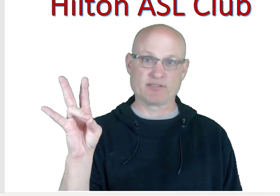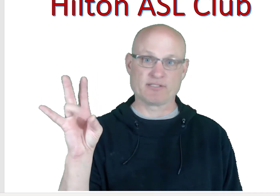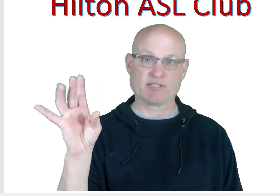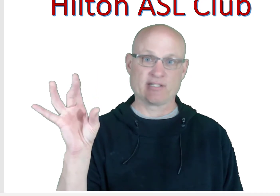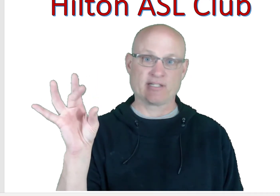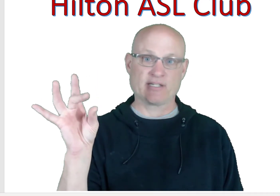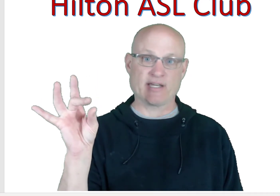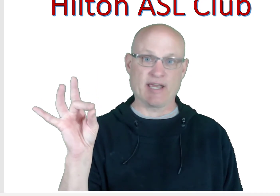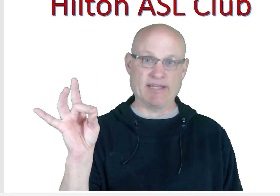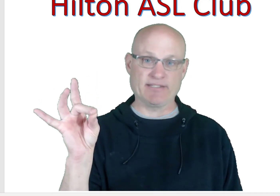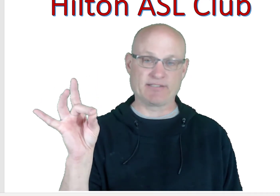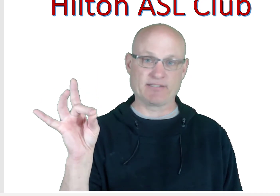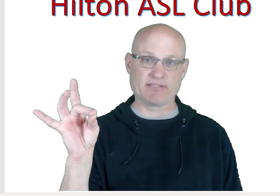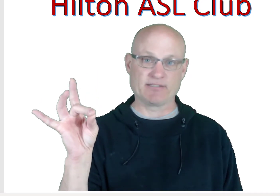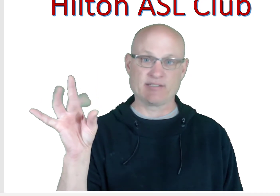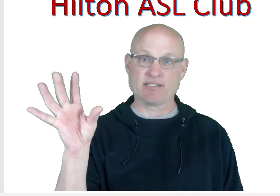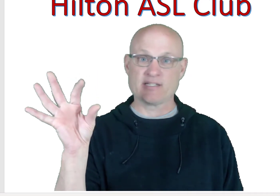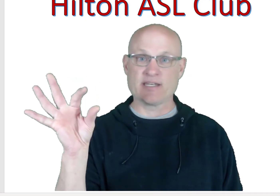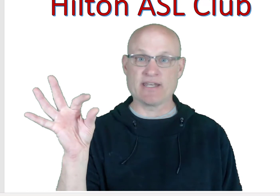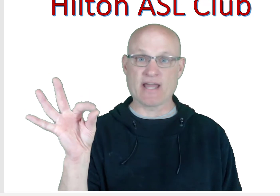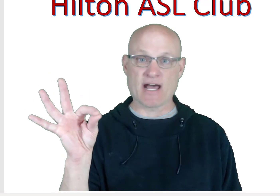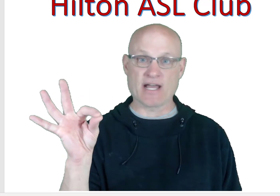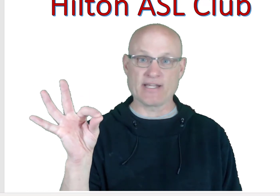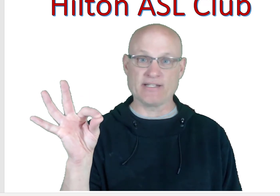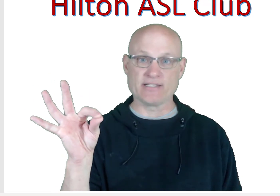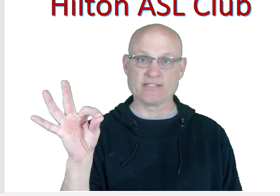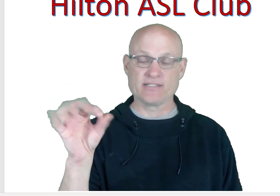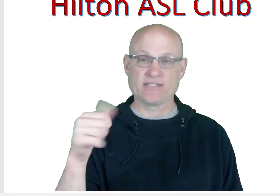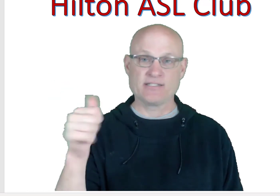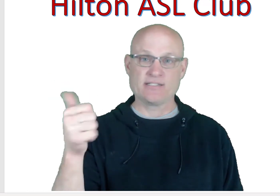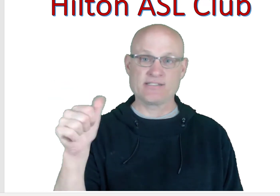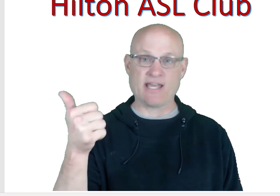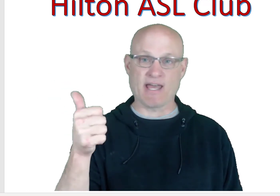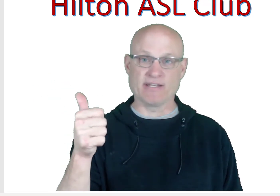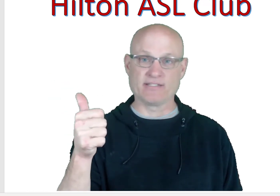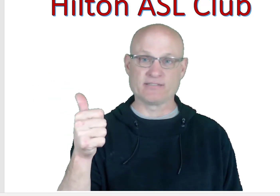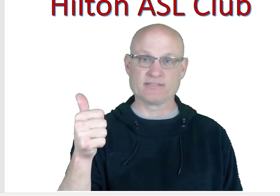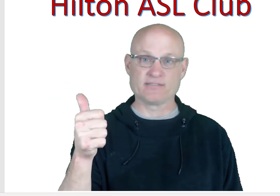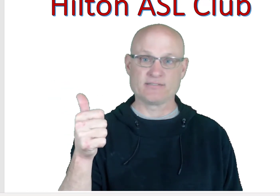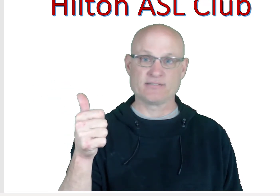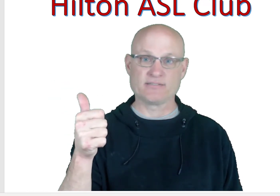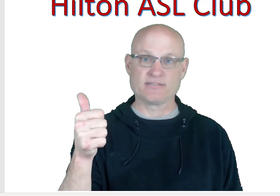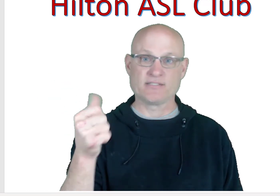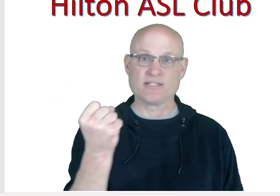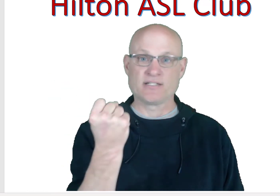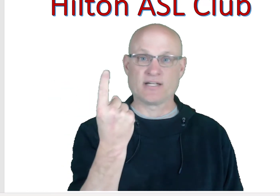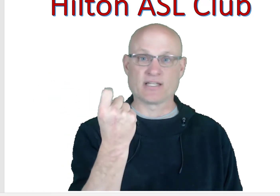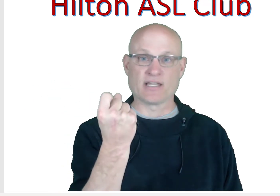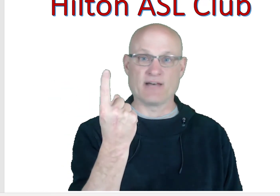8, 9, 10, 11,